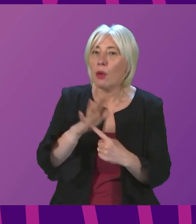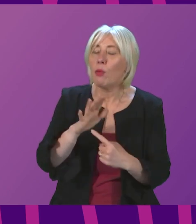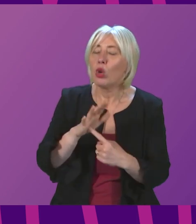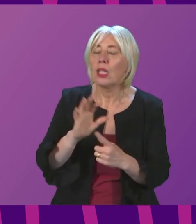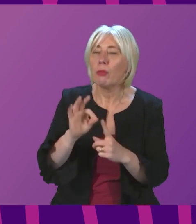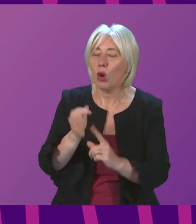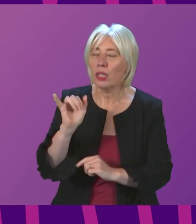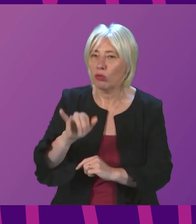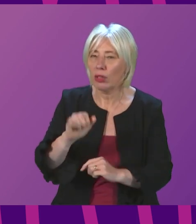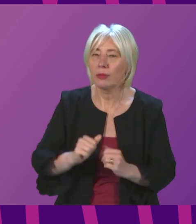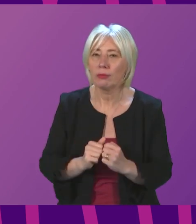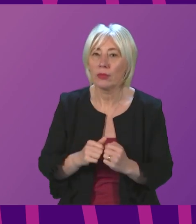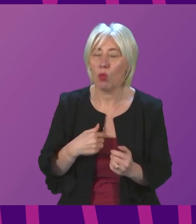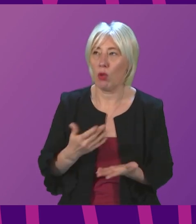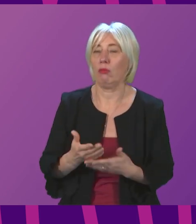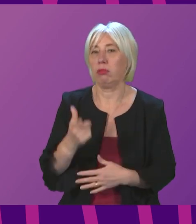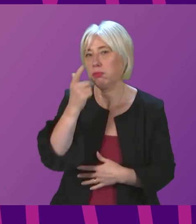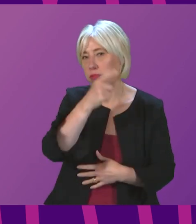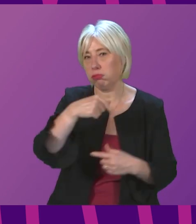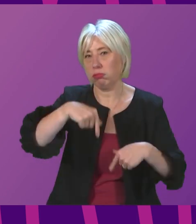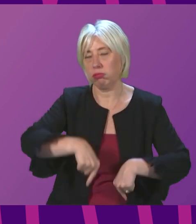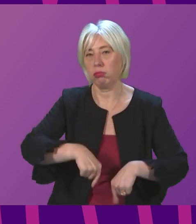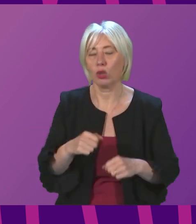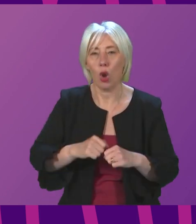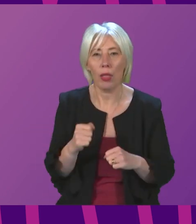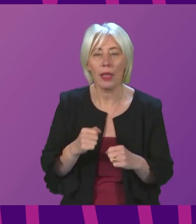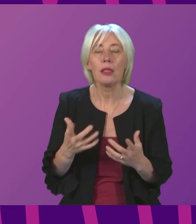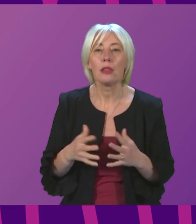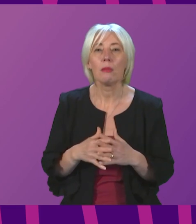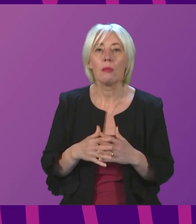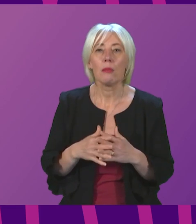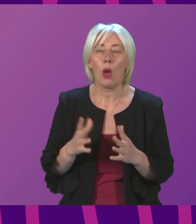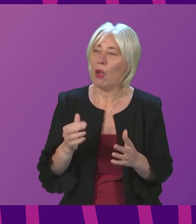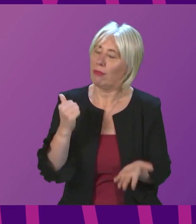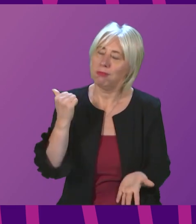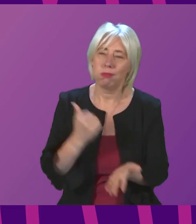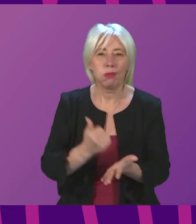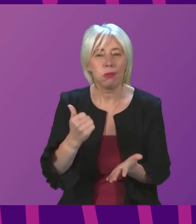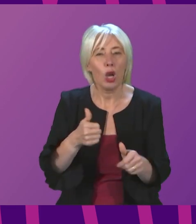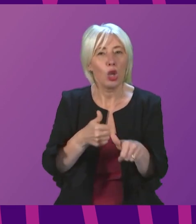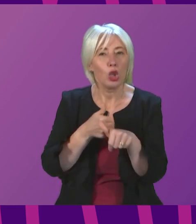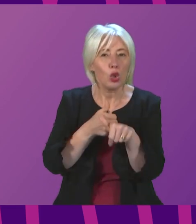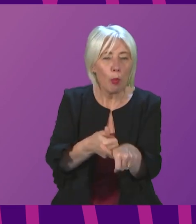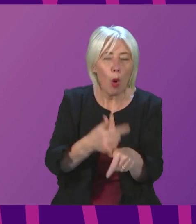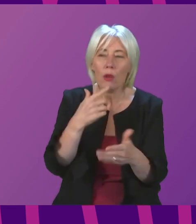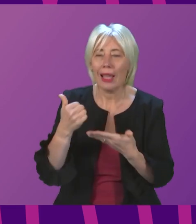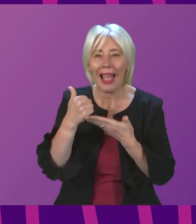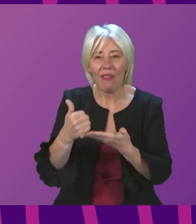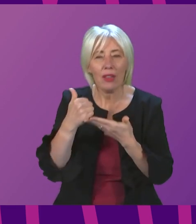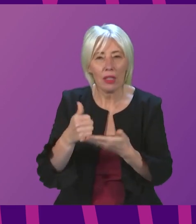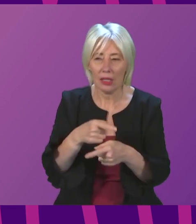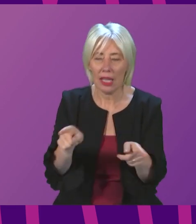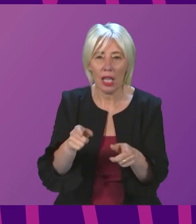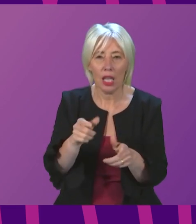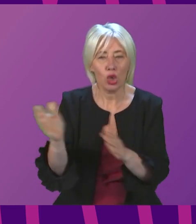point. We are extremely fortunate in this country, and of course not alone. We have excellent support and advocacy services for